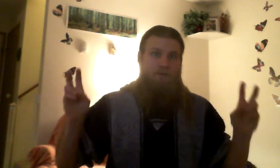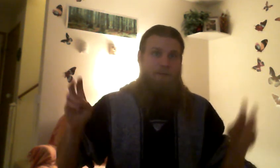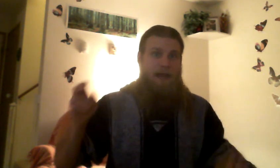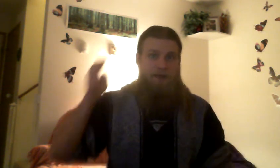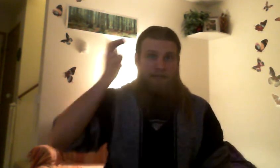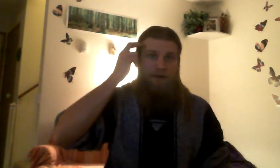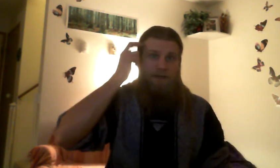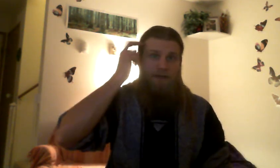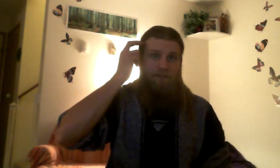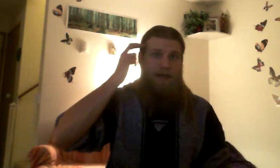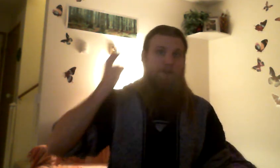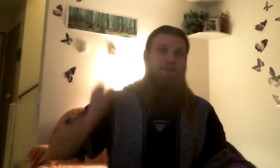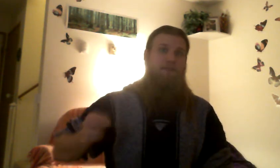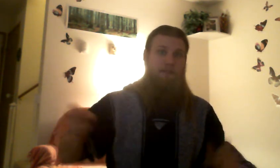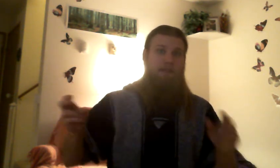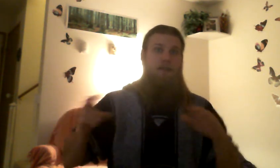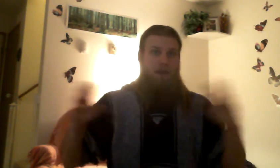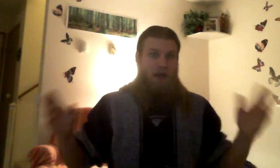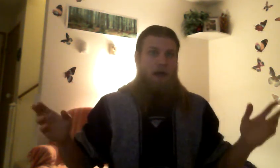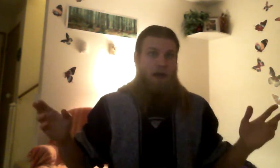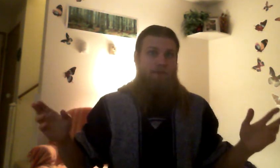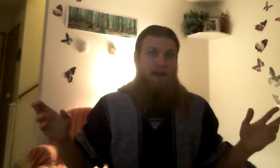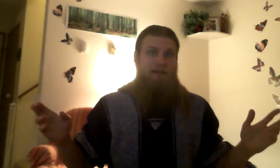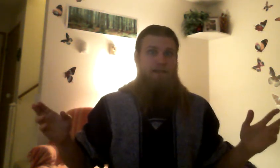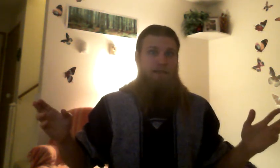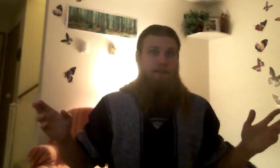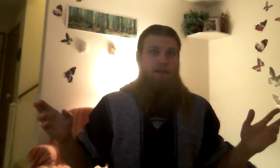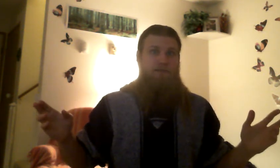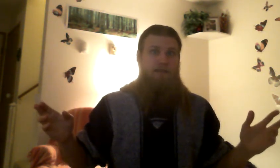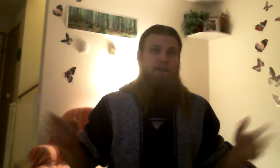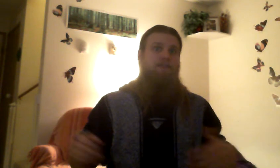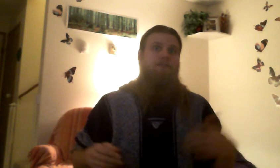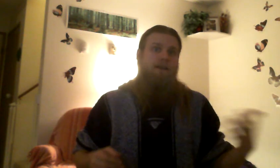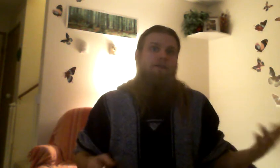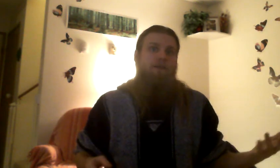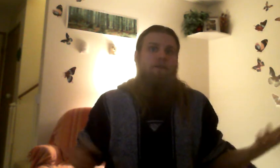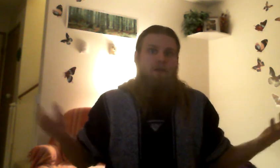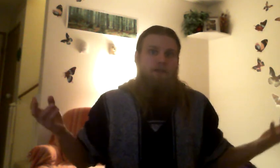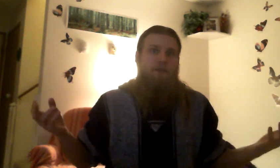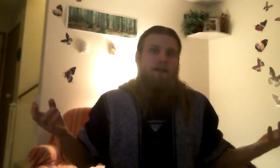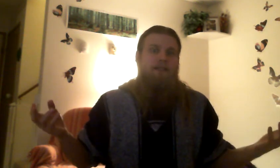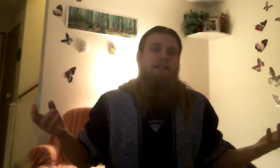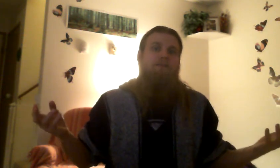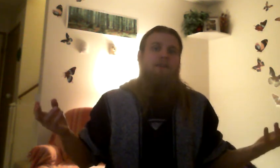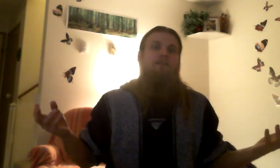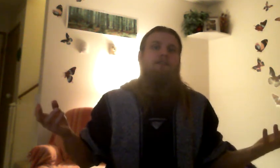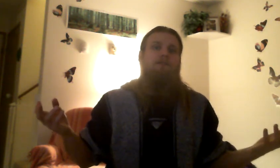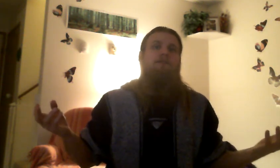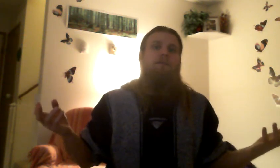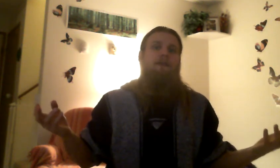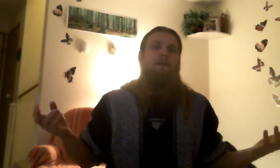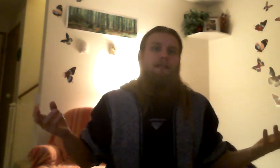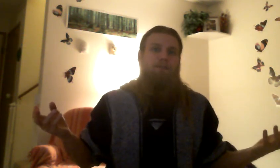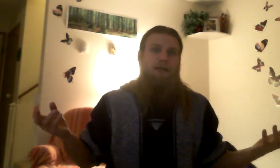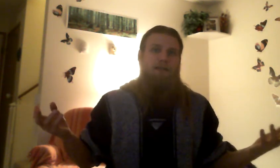movement patterns and our thinking patterns are a little off balance and a little off kilter. So, therefore, of course, our body system follows suit to the way we express.